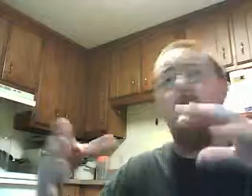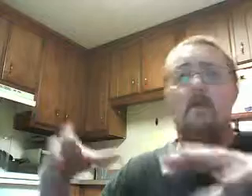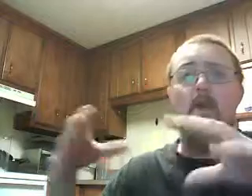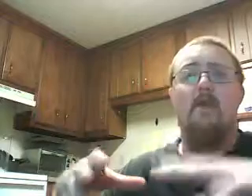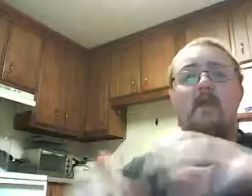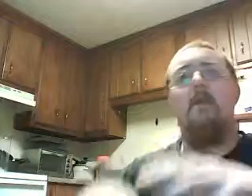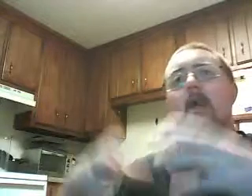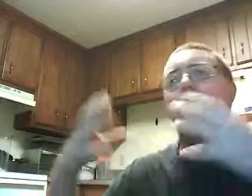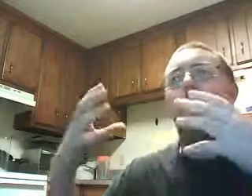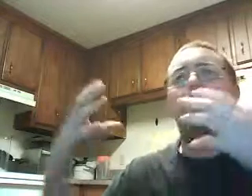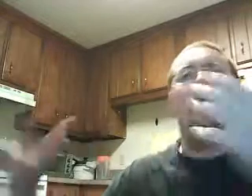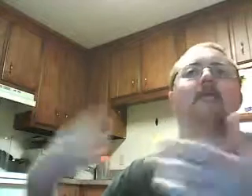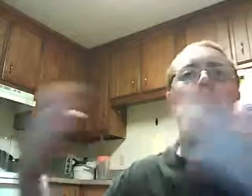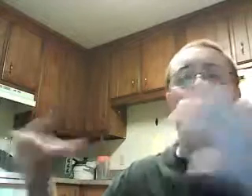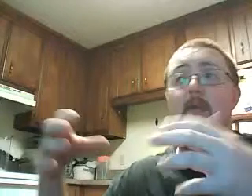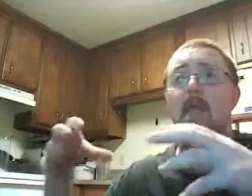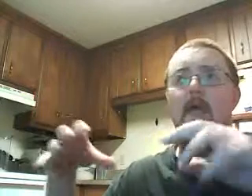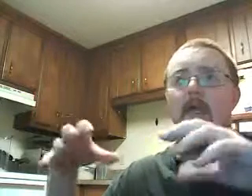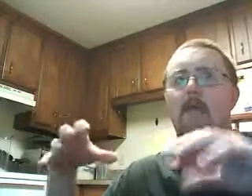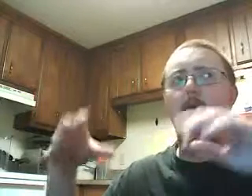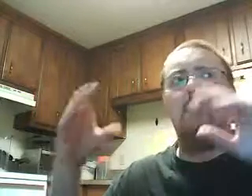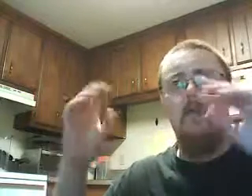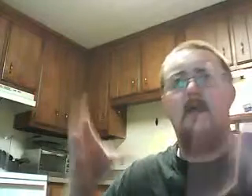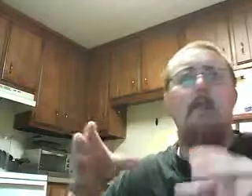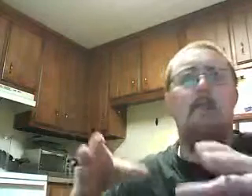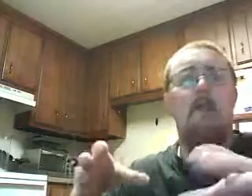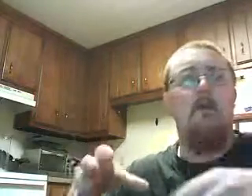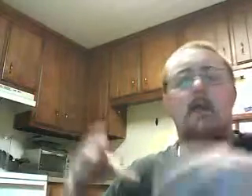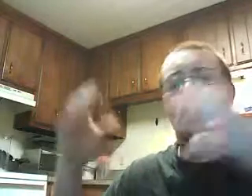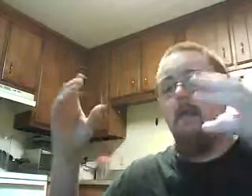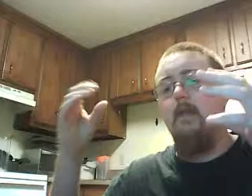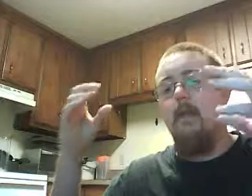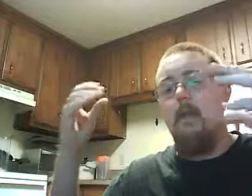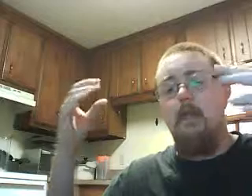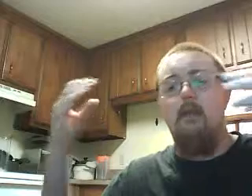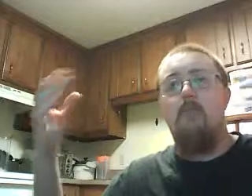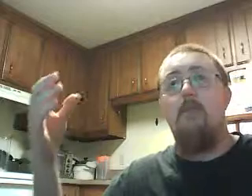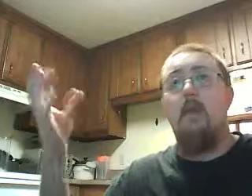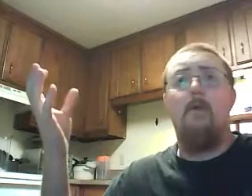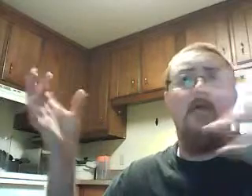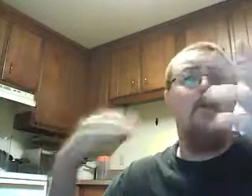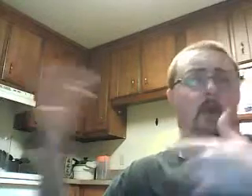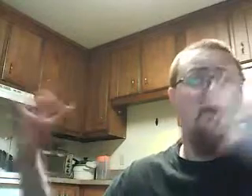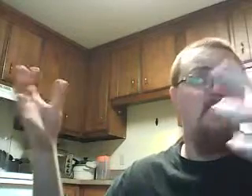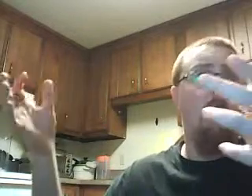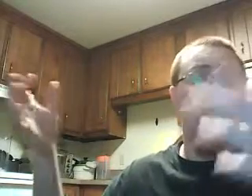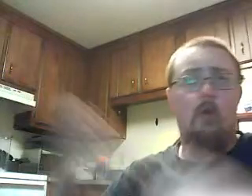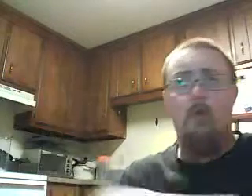good to focus in, like try and find something that, you know, you really can make money on and then, you know, either save up credits for it or,